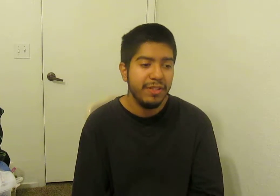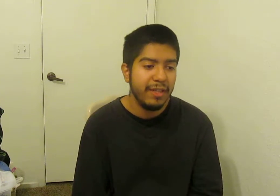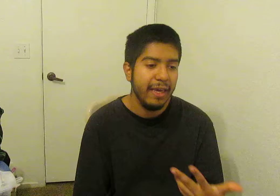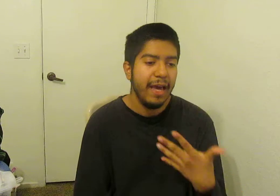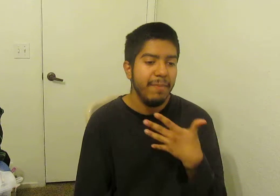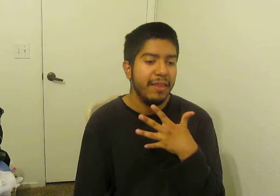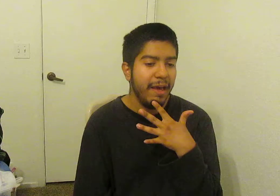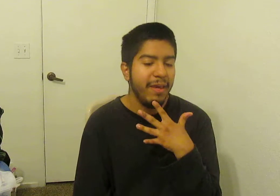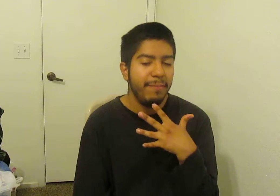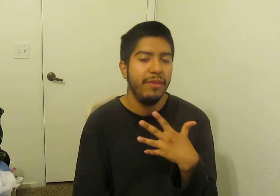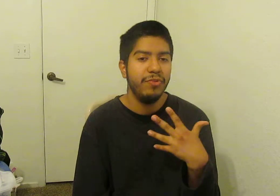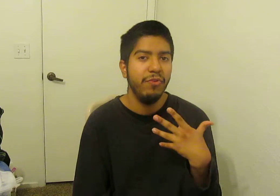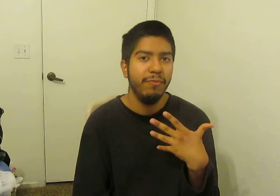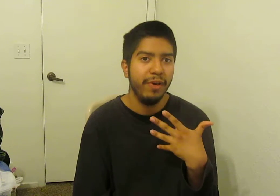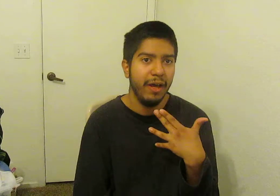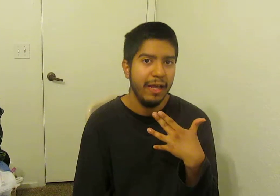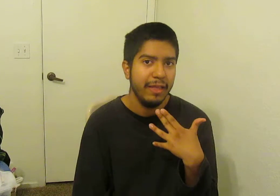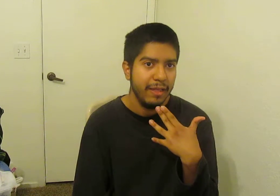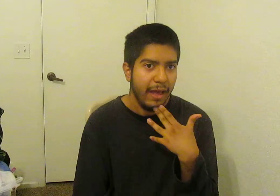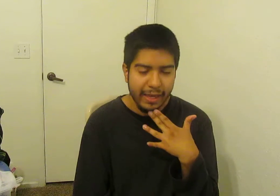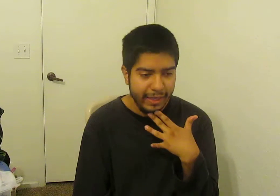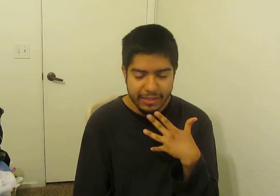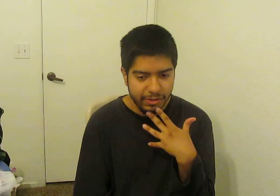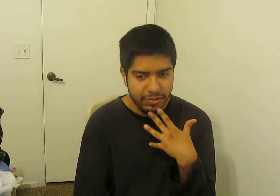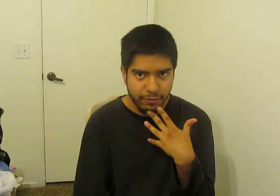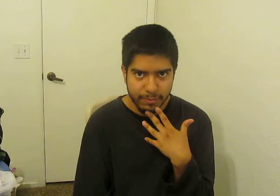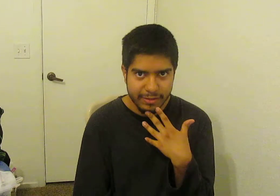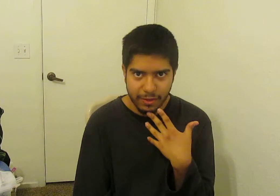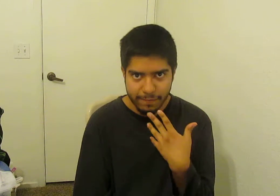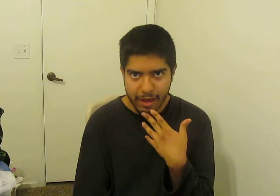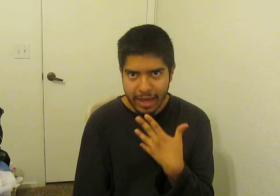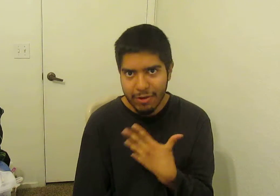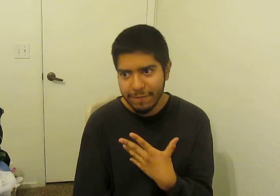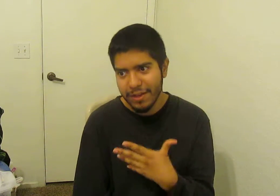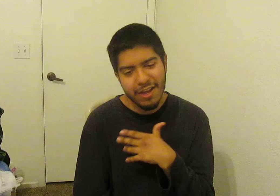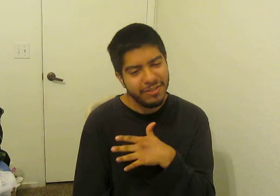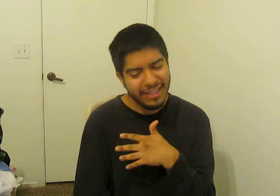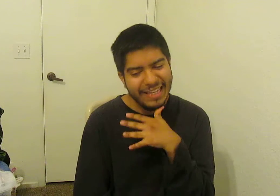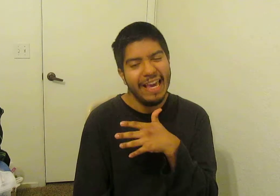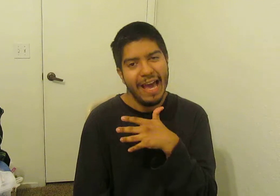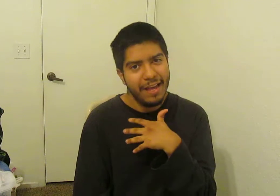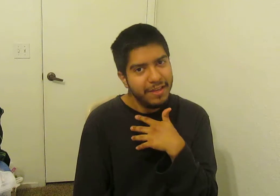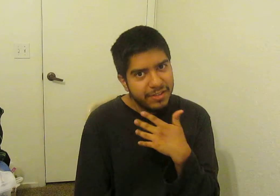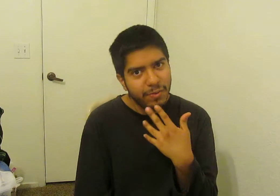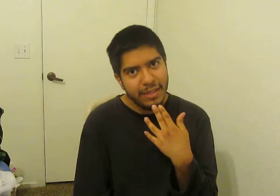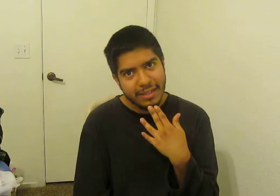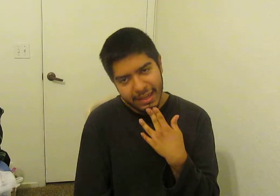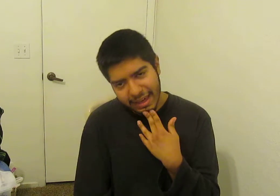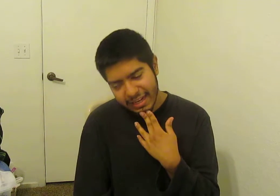she's like, that may have been the truth, but I can't tell the truth for myself on how I feel, I was thinking, yeah, she really kind of